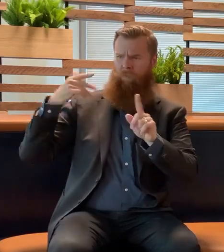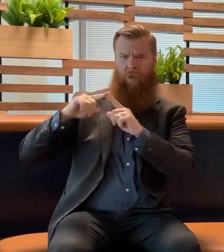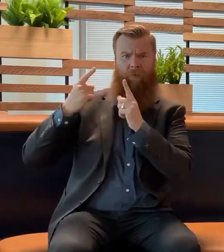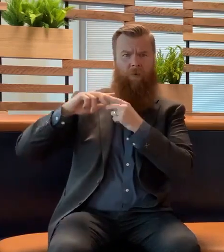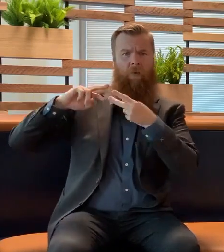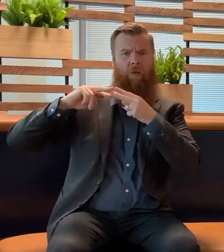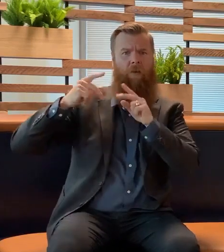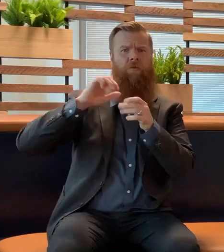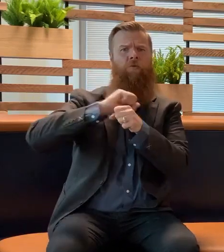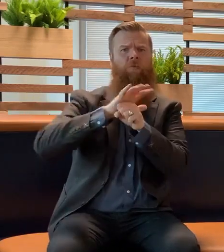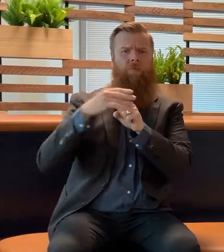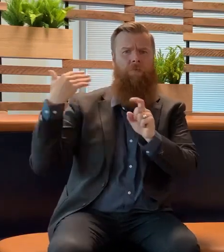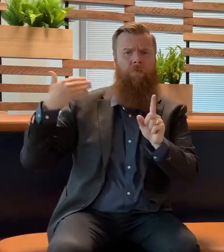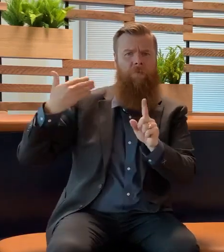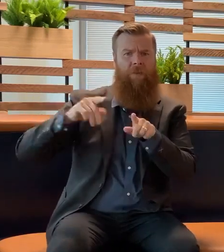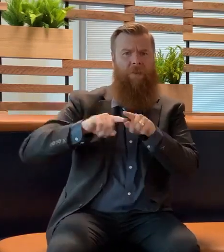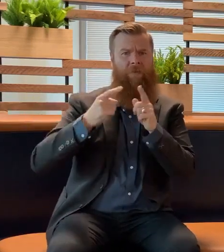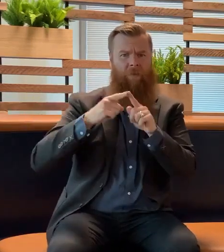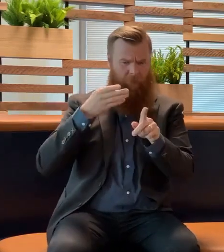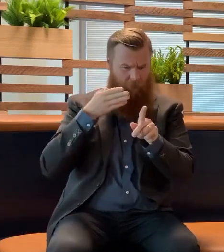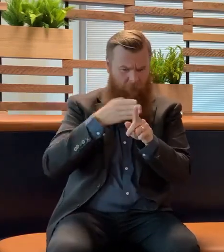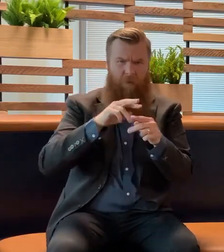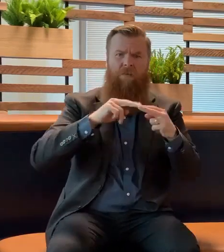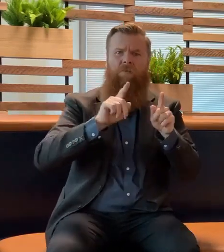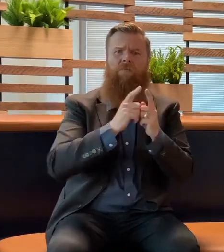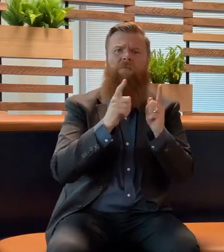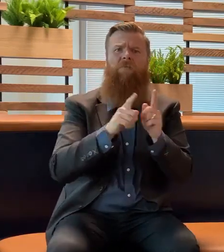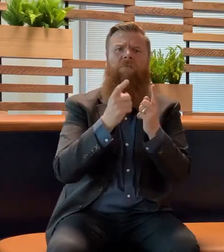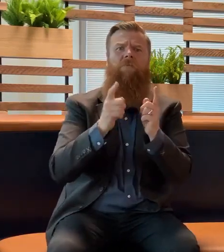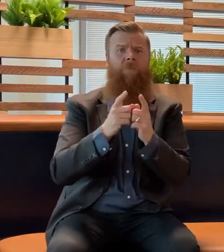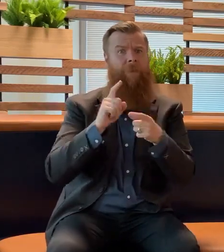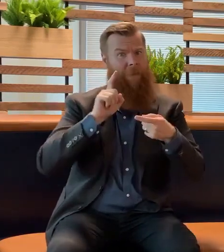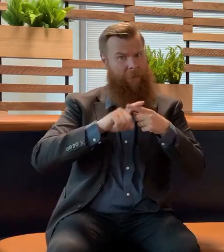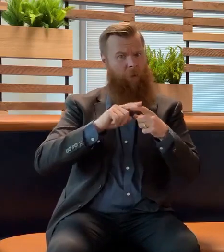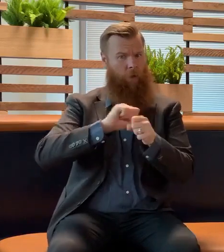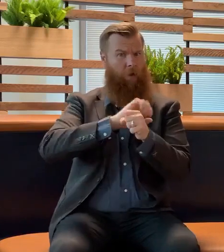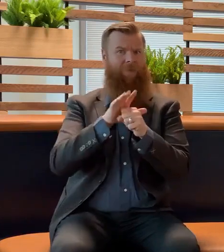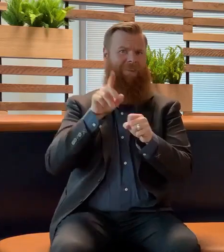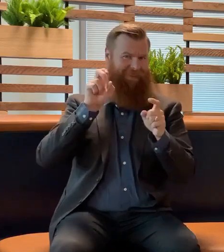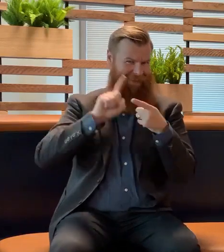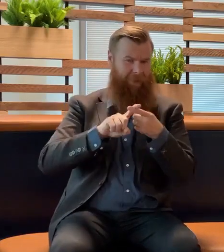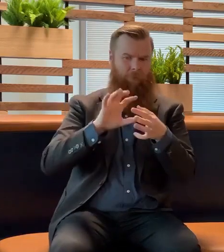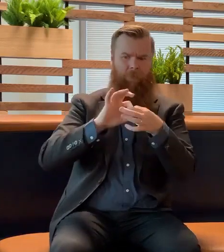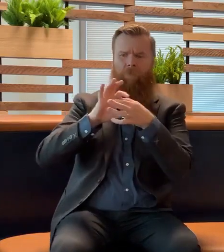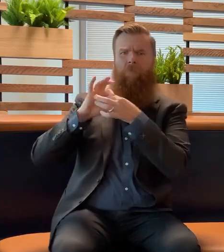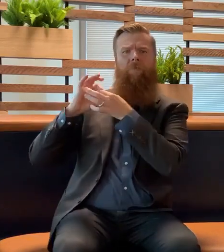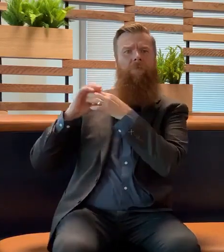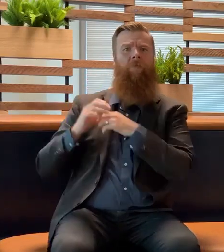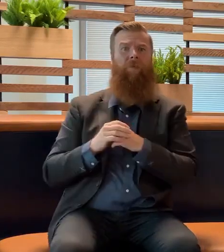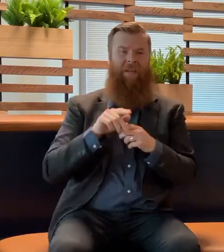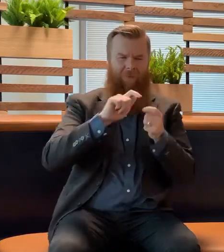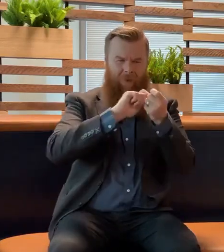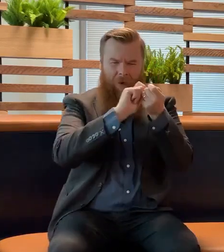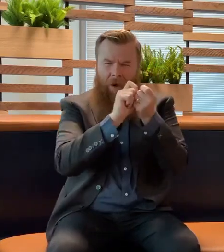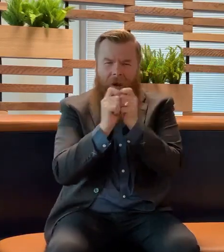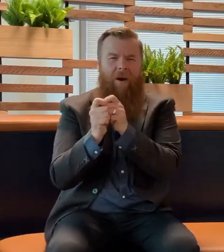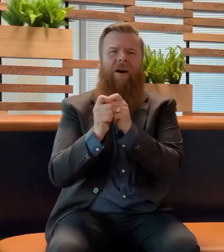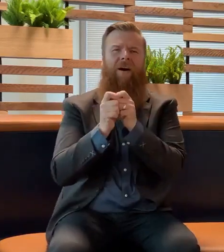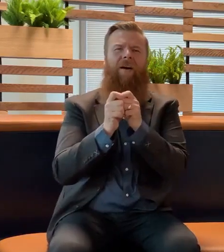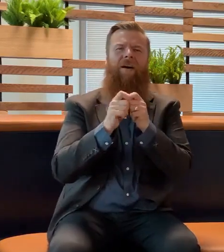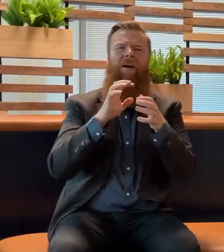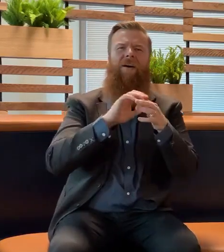But it is still the COVID-19 virus. Some of the mutations in that virus are